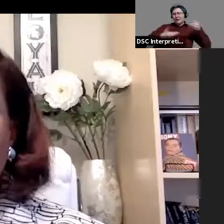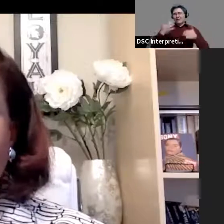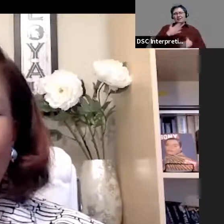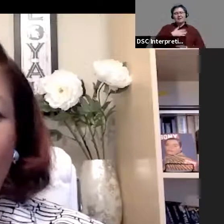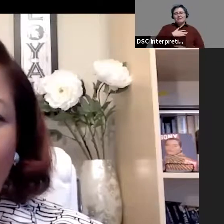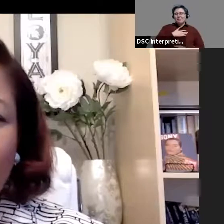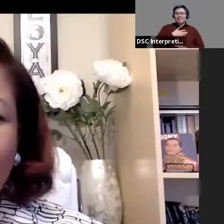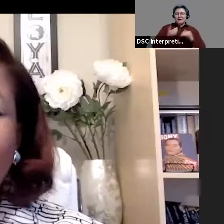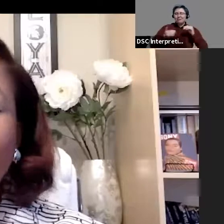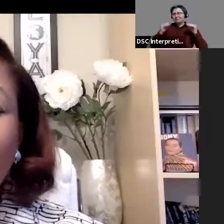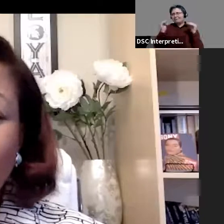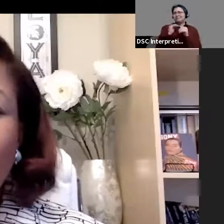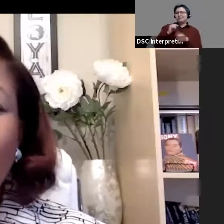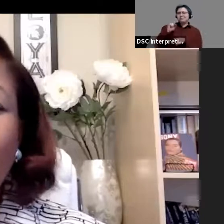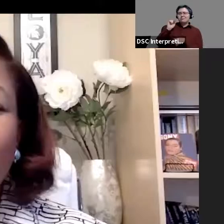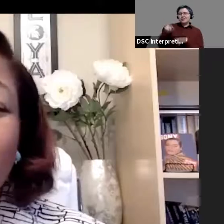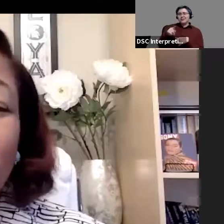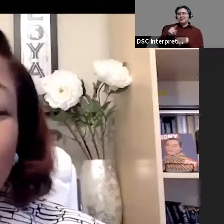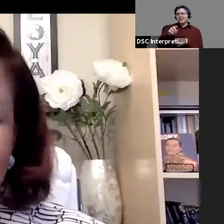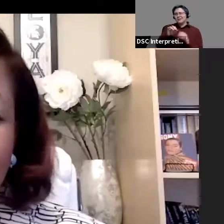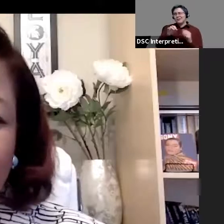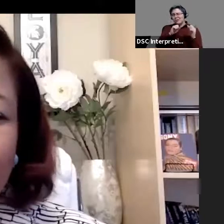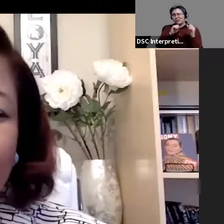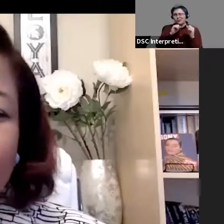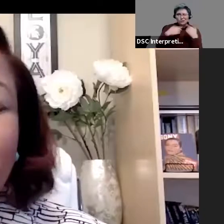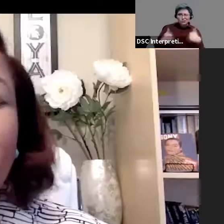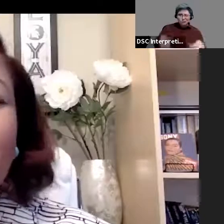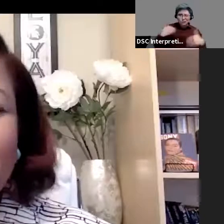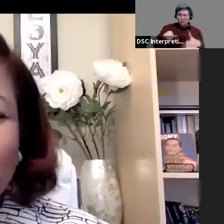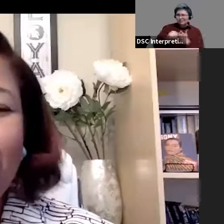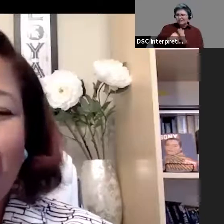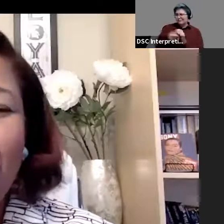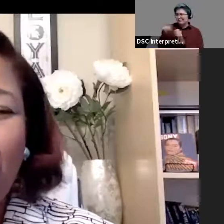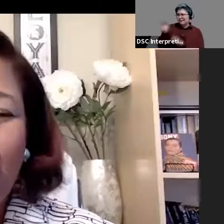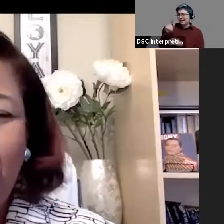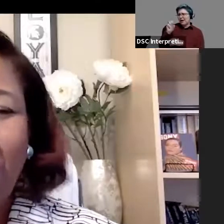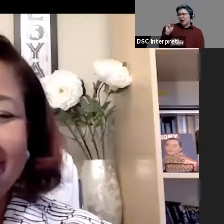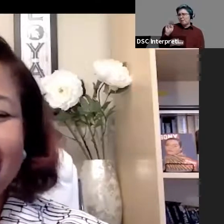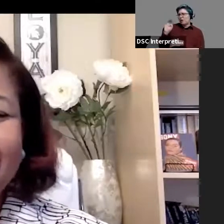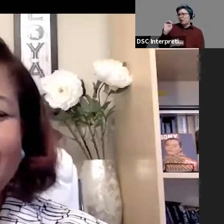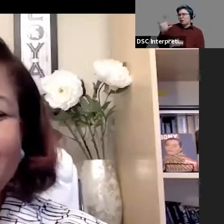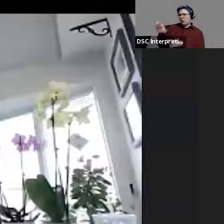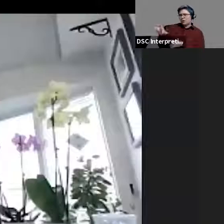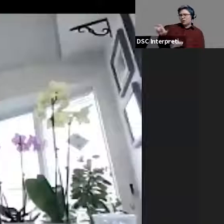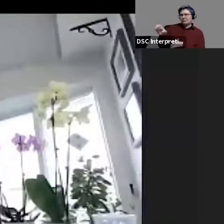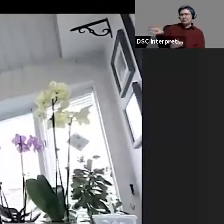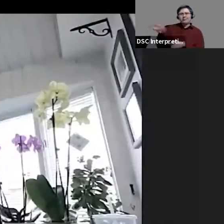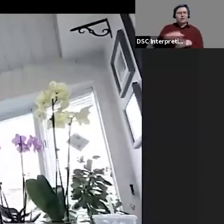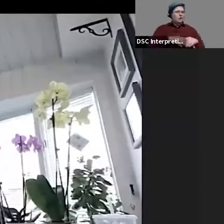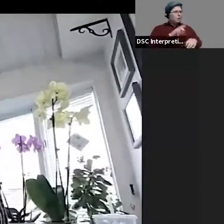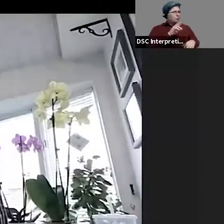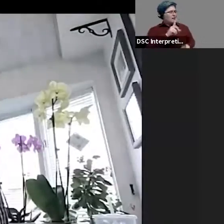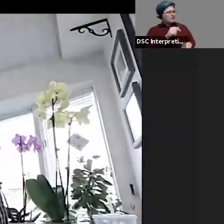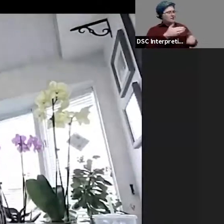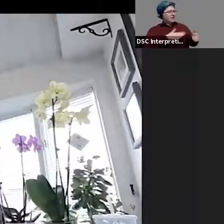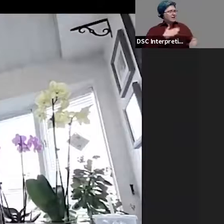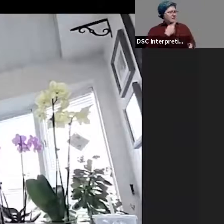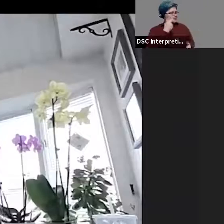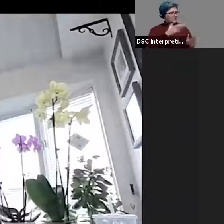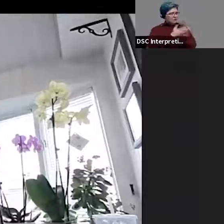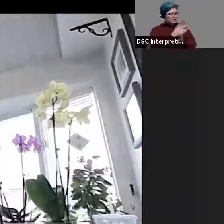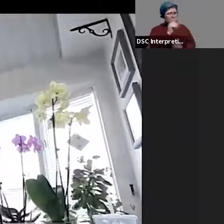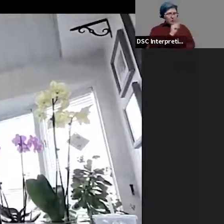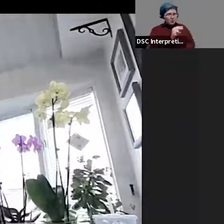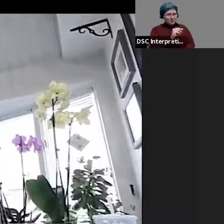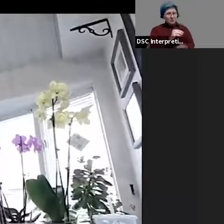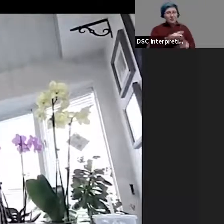myth-busting partner and the true superstar of this operation, Mr. Tom Cole. Rhonda, it's so good to see you on Zoom, and I think,